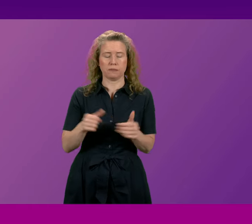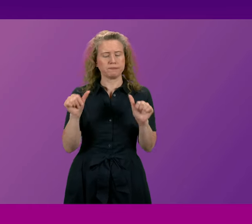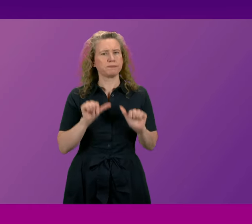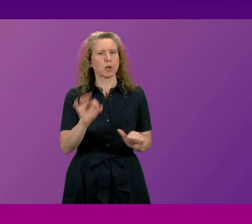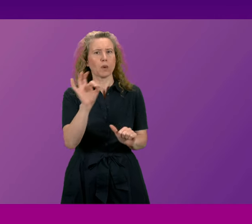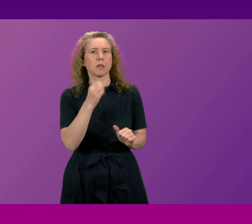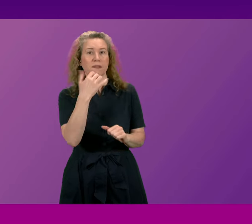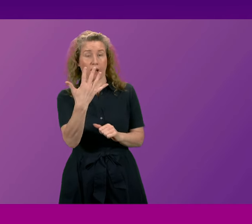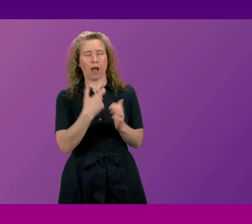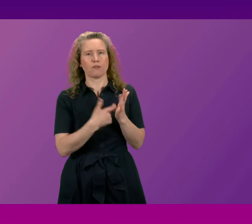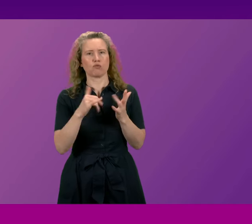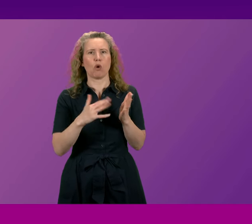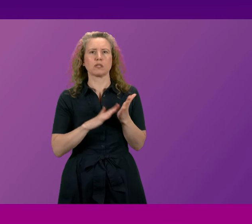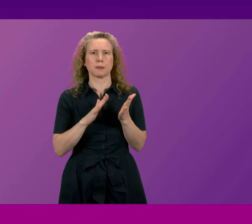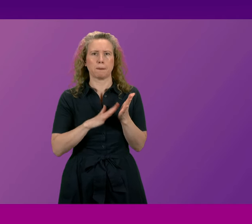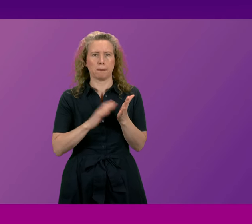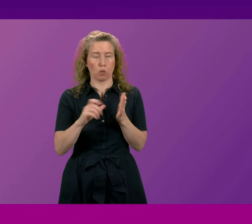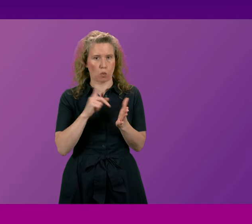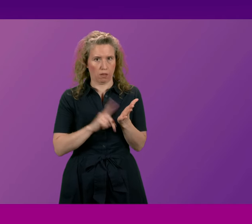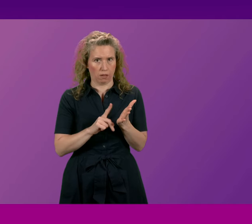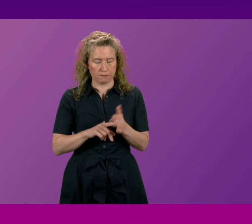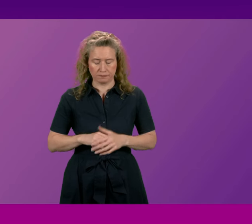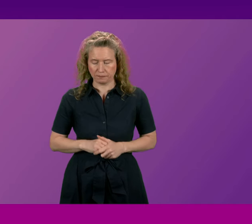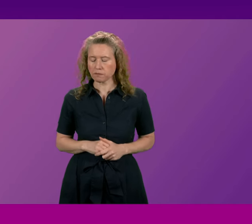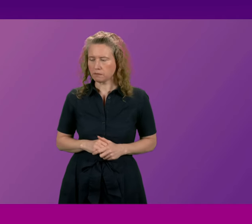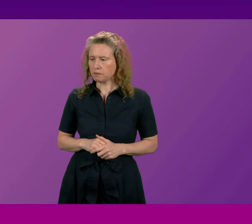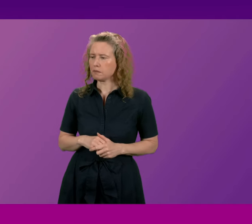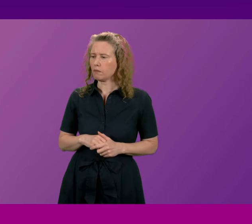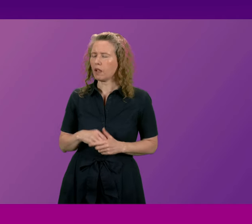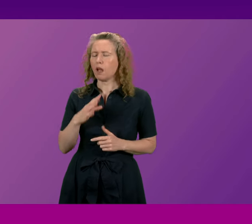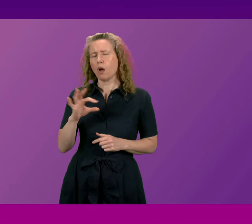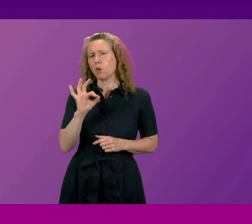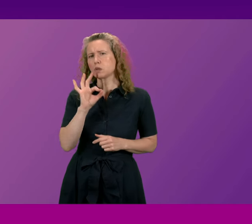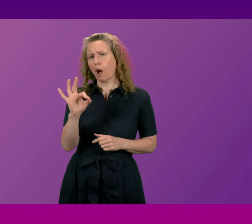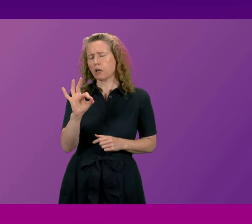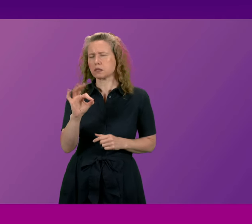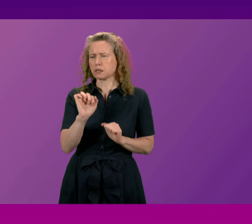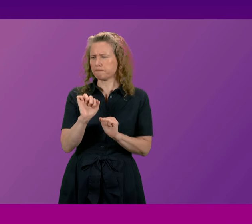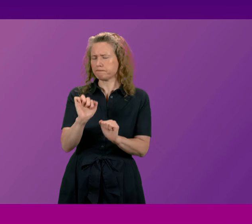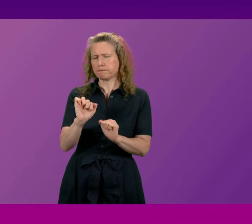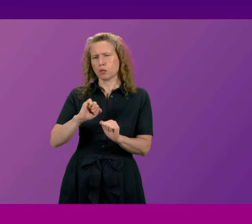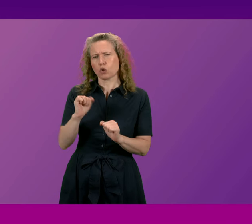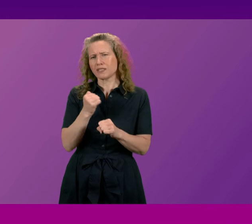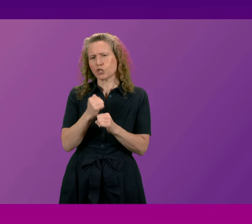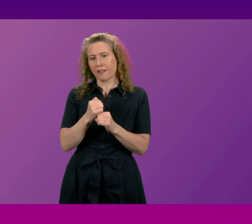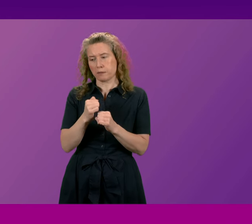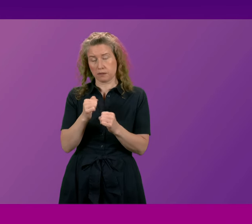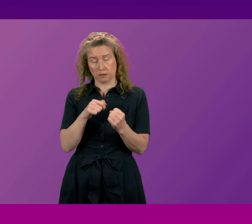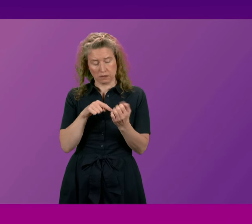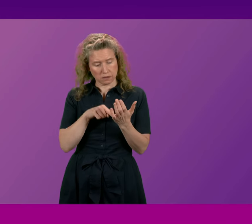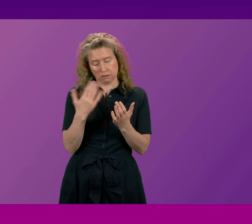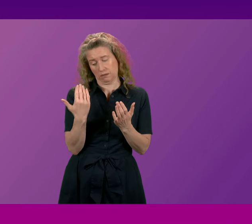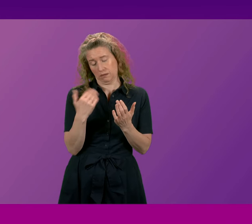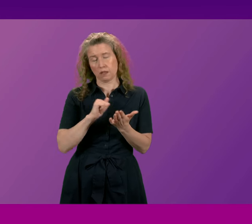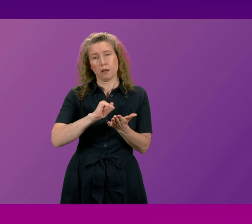number five Ros McColl thank you presenting officer to ask the first minister what the Scottish Government's response is to the recently